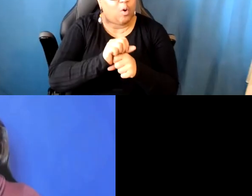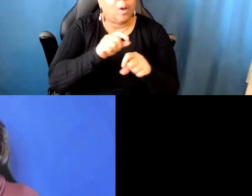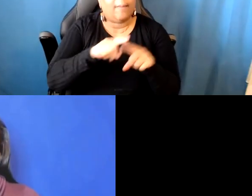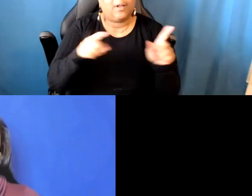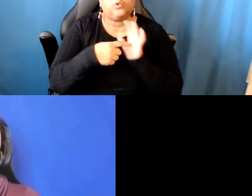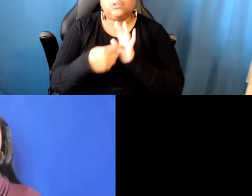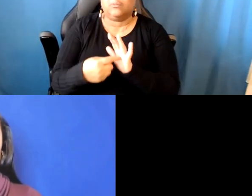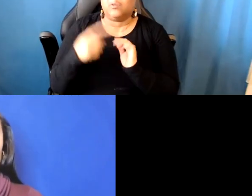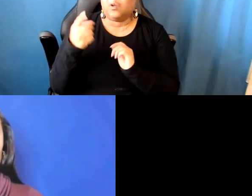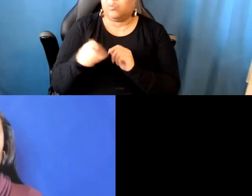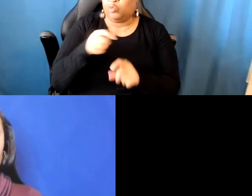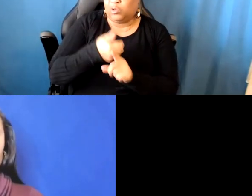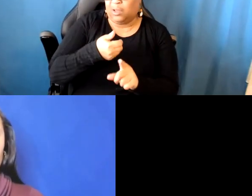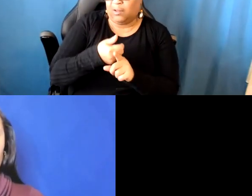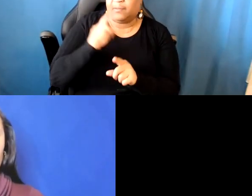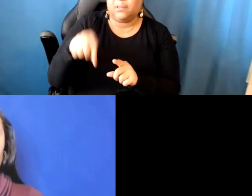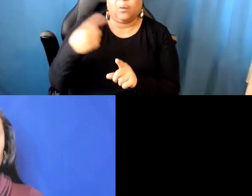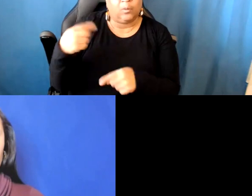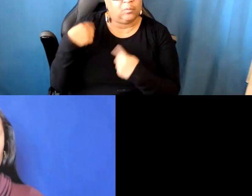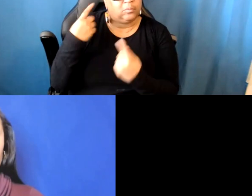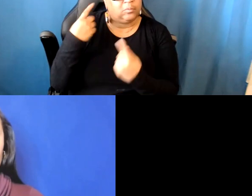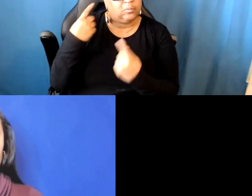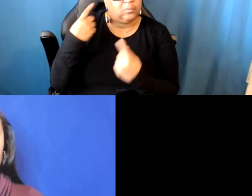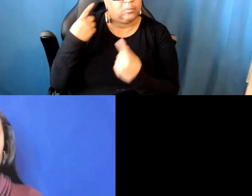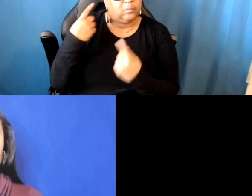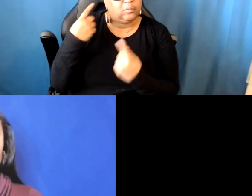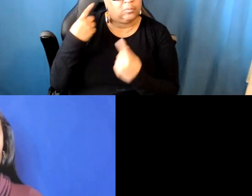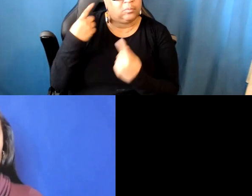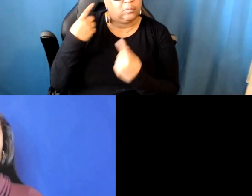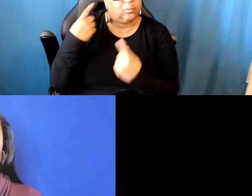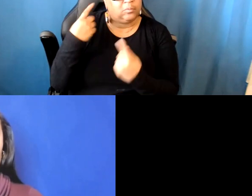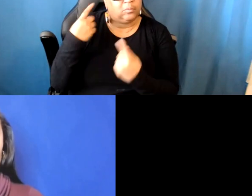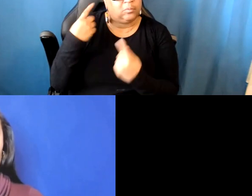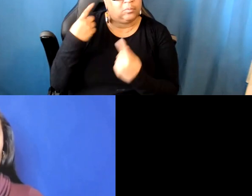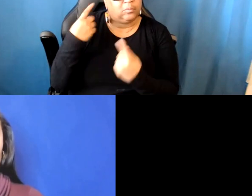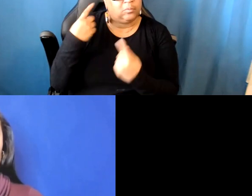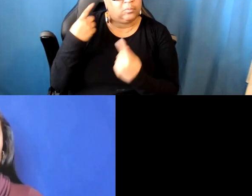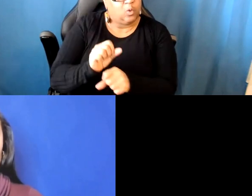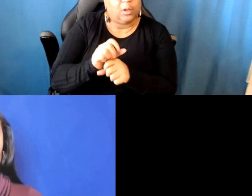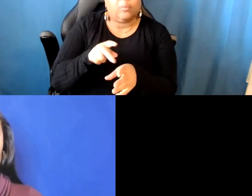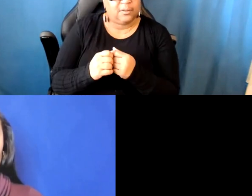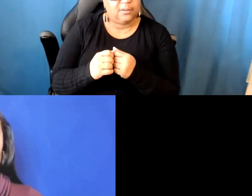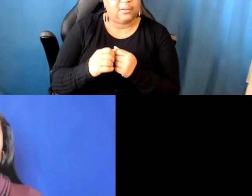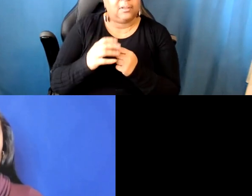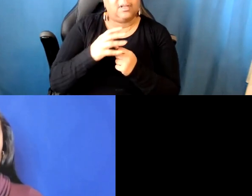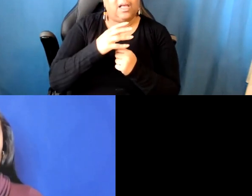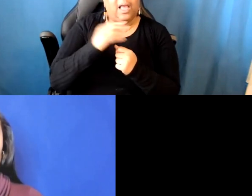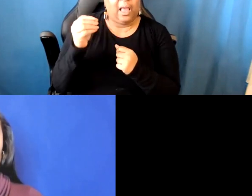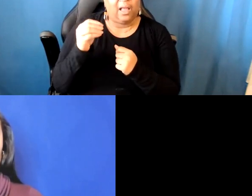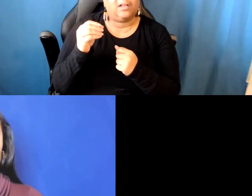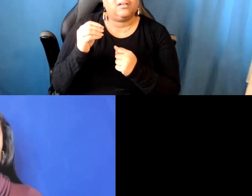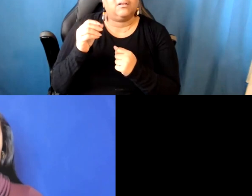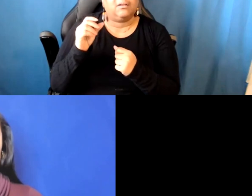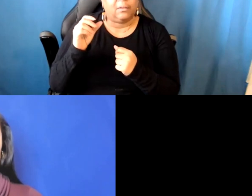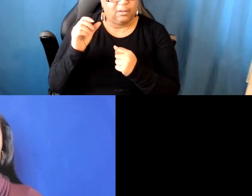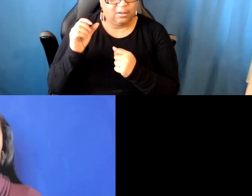working in the field as a professional artist and really has a grasp of what else is going on in the field, what historically has